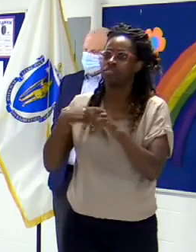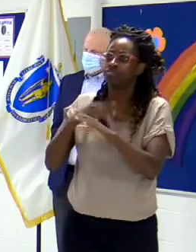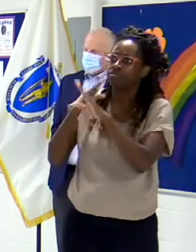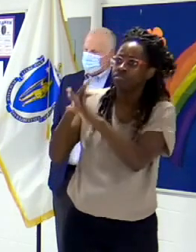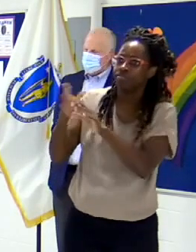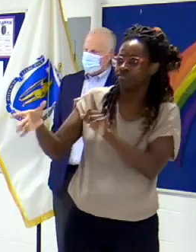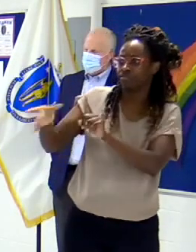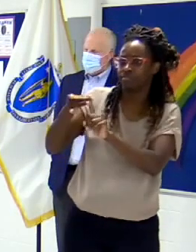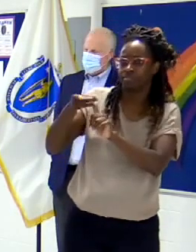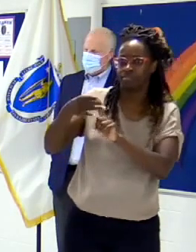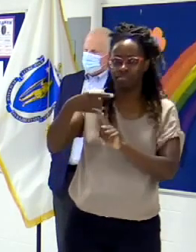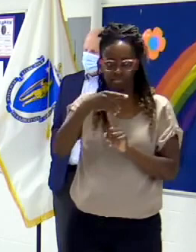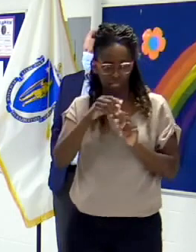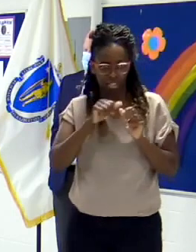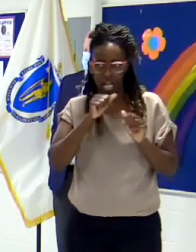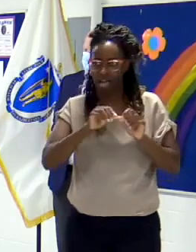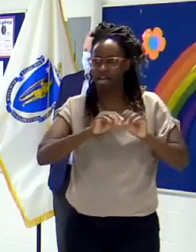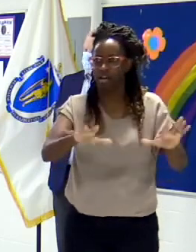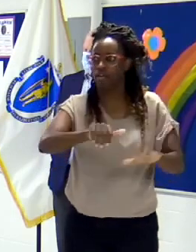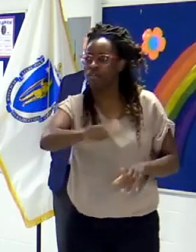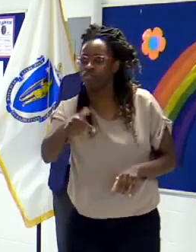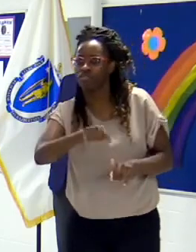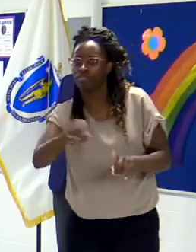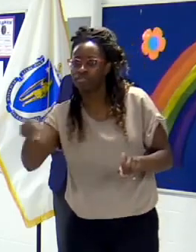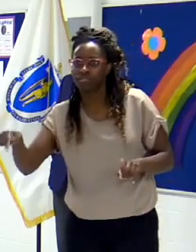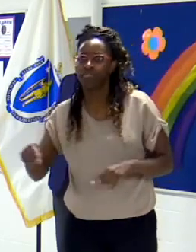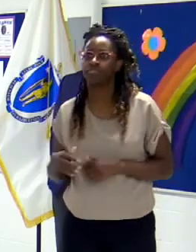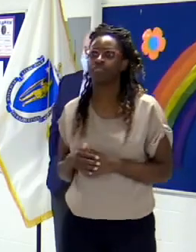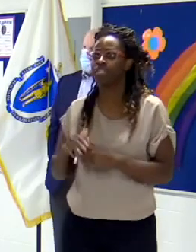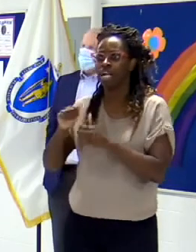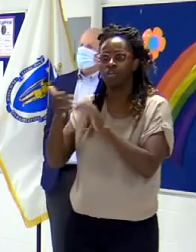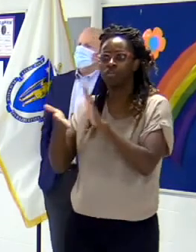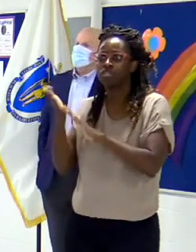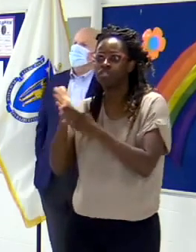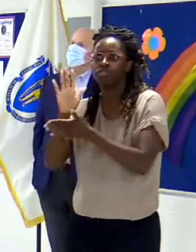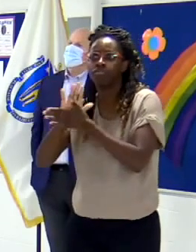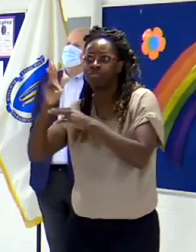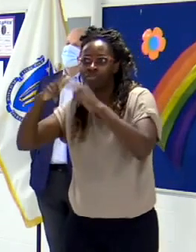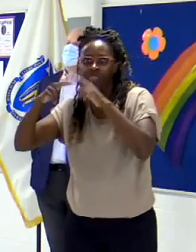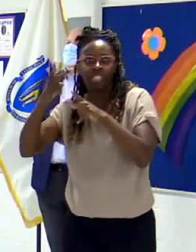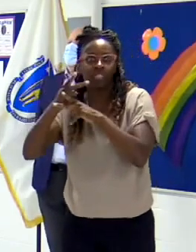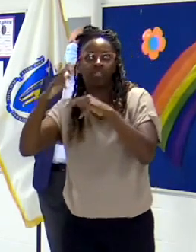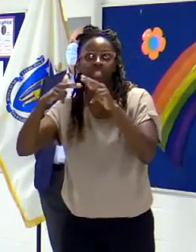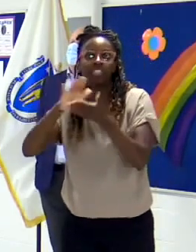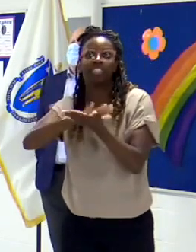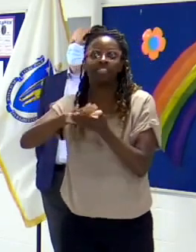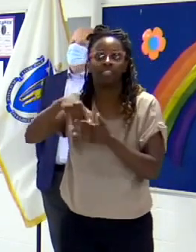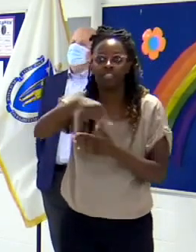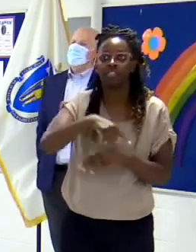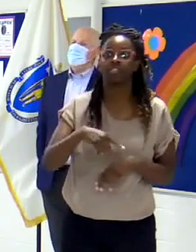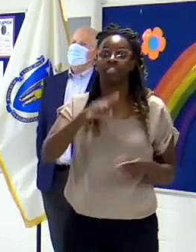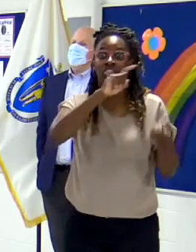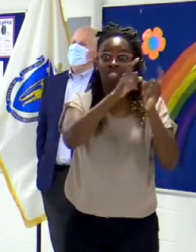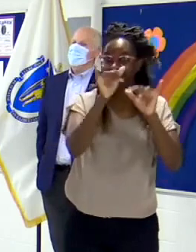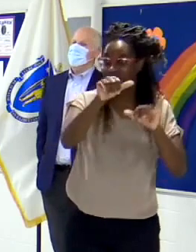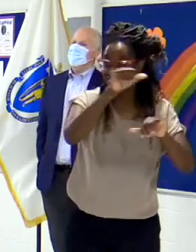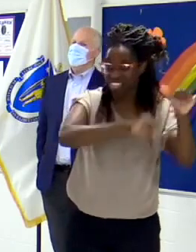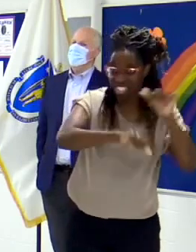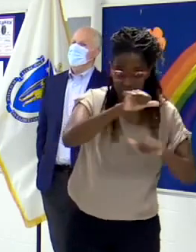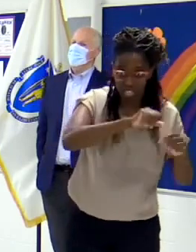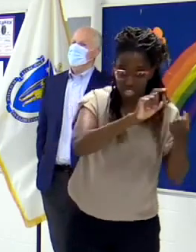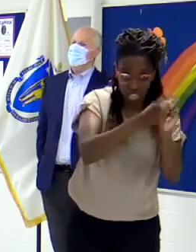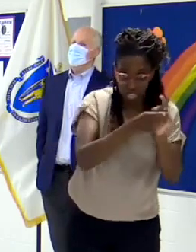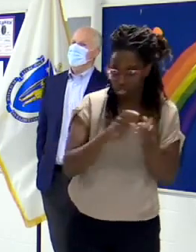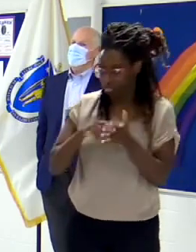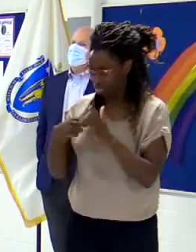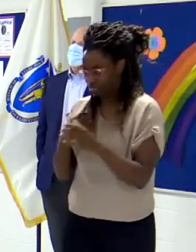and, um, and sort of facility management change basis as the science and the knowledge changes and certainly around treatment. There's a